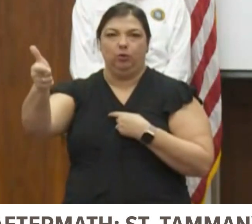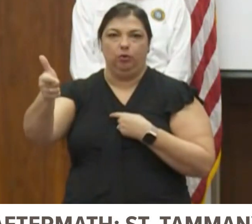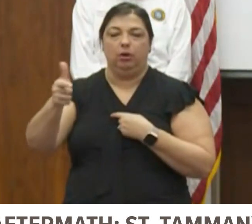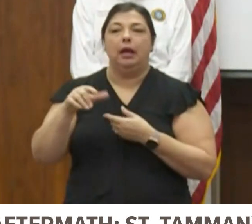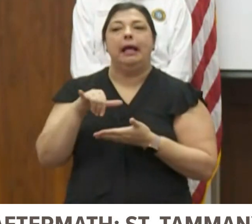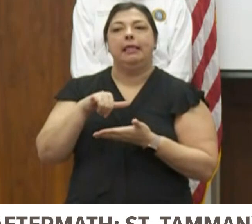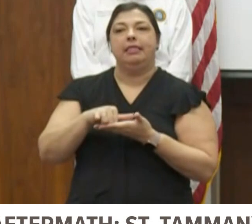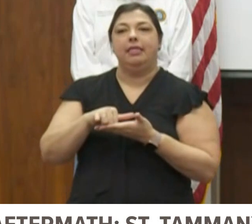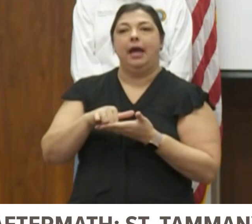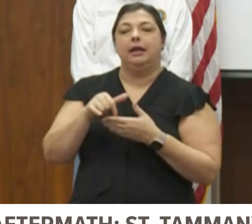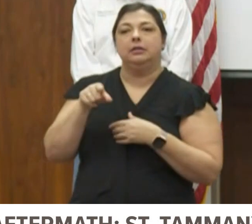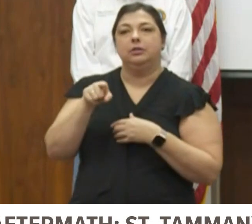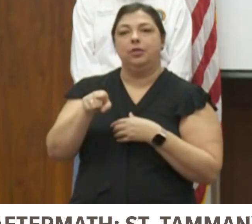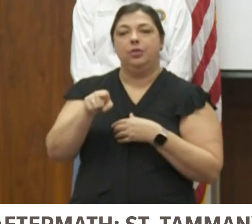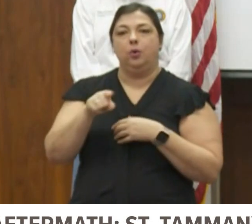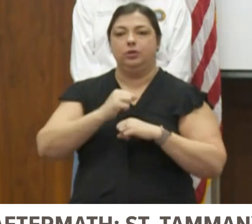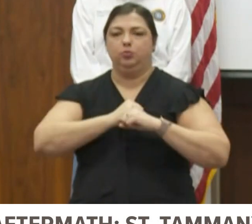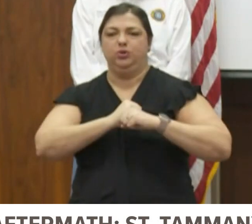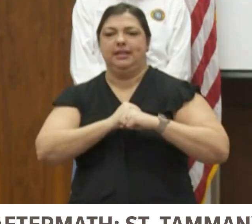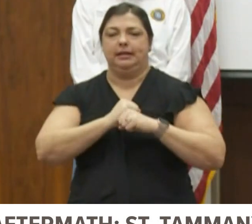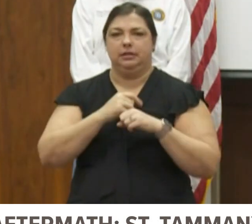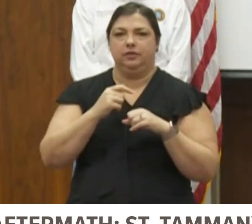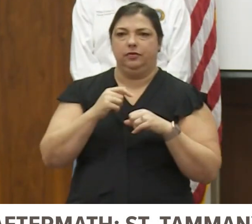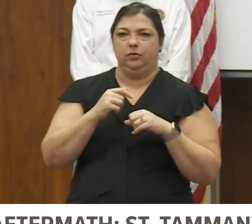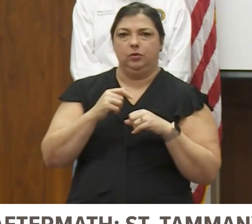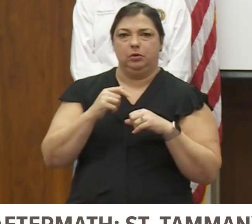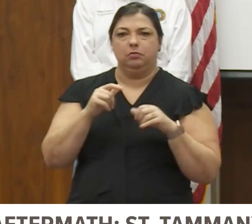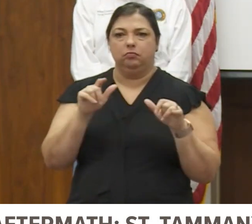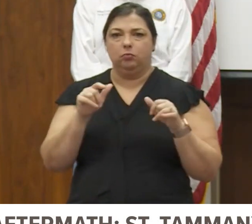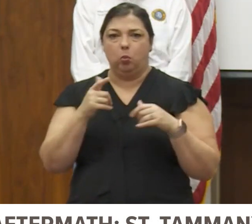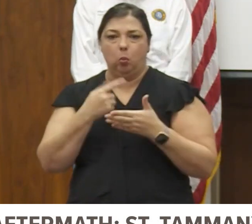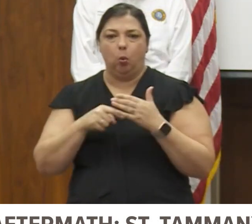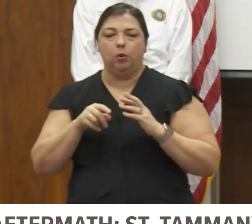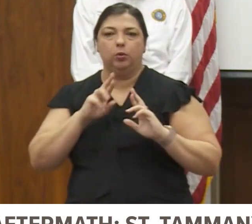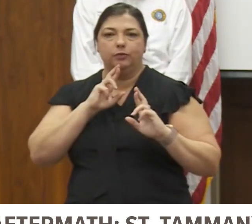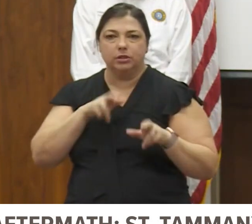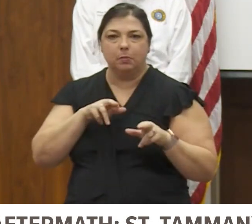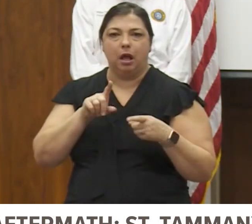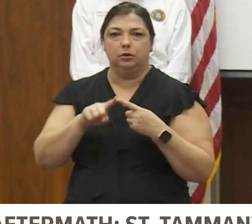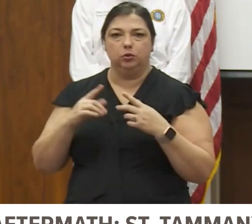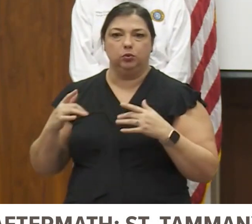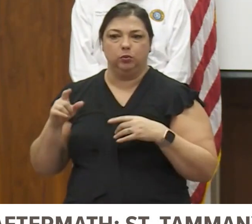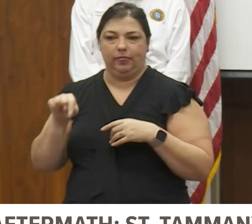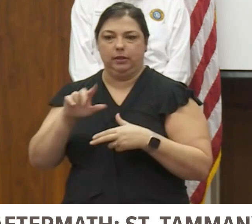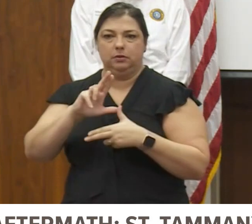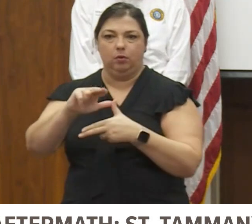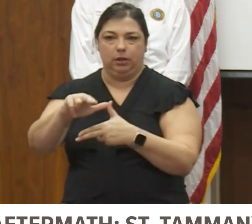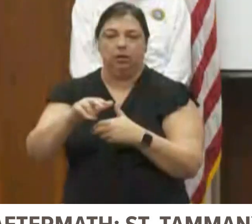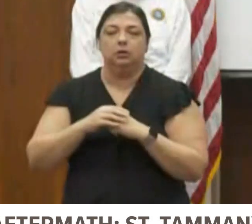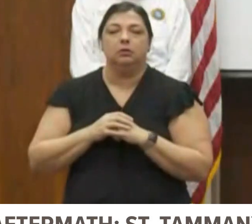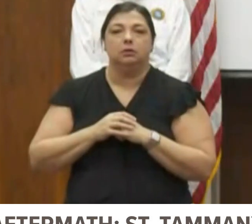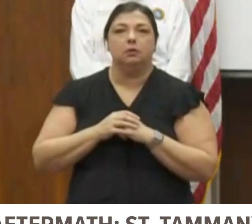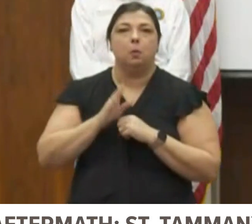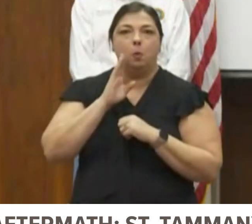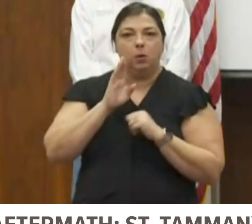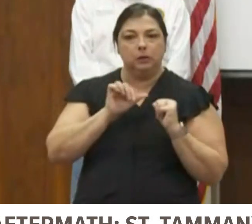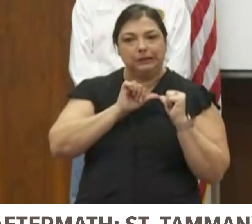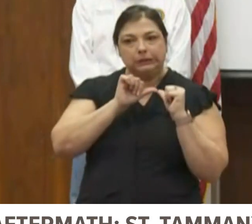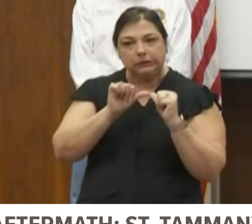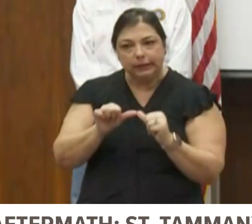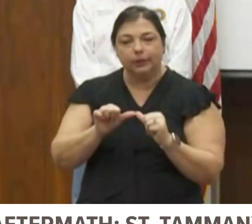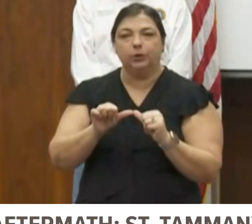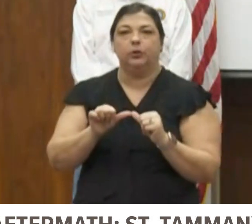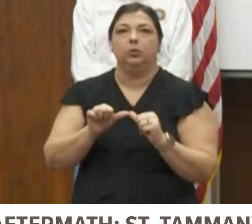those things, protective measures, and all those different things that we've done in response to this event. We'll continue those.